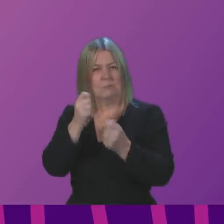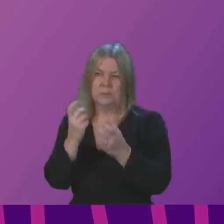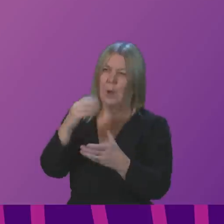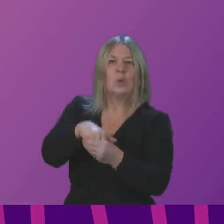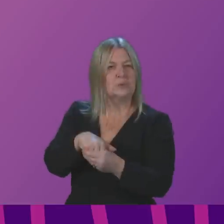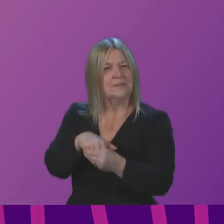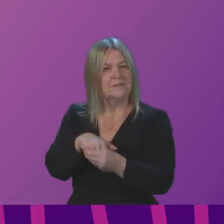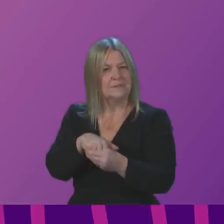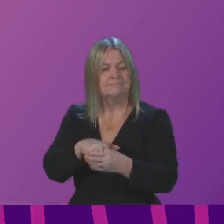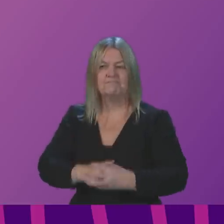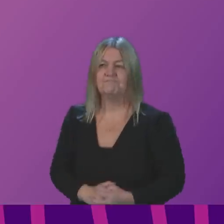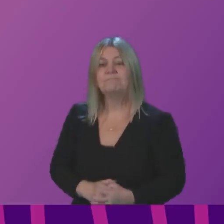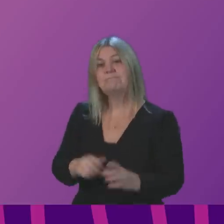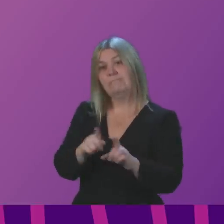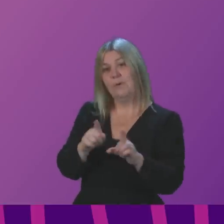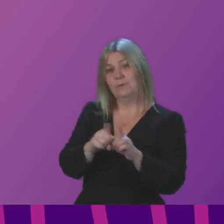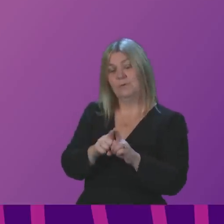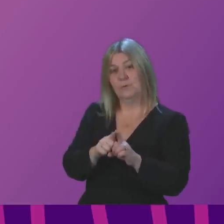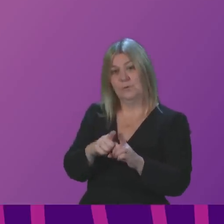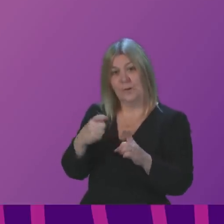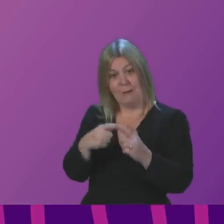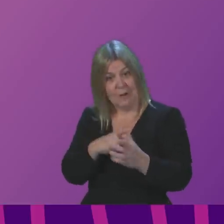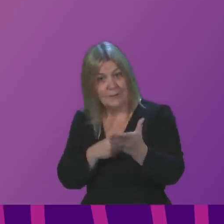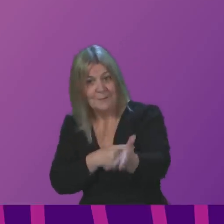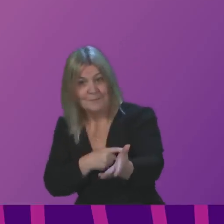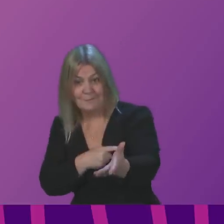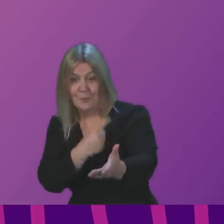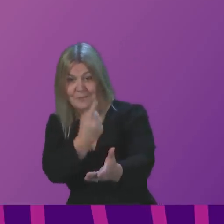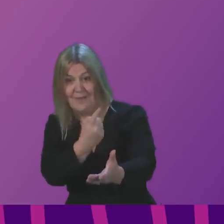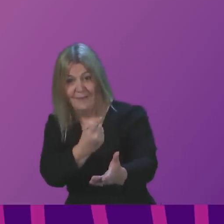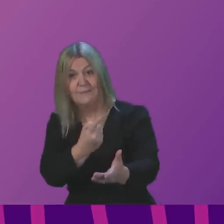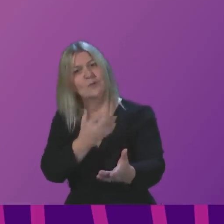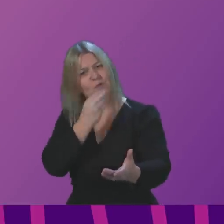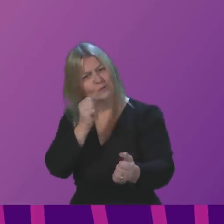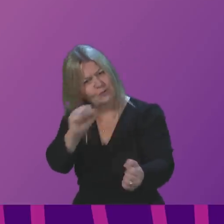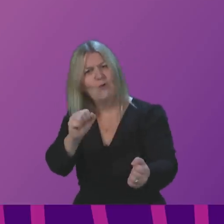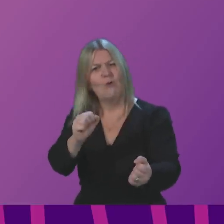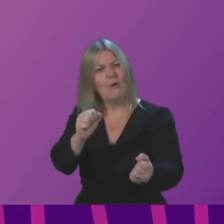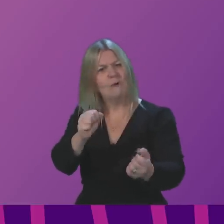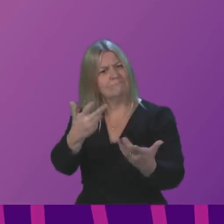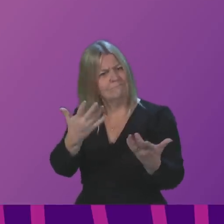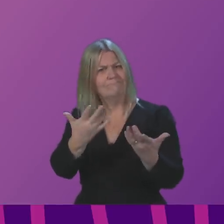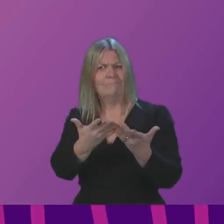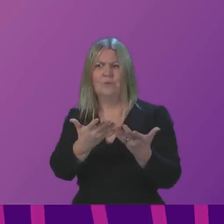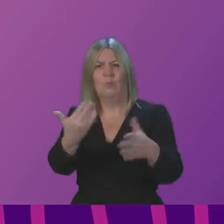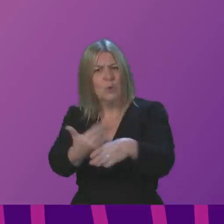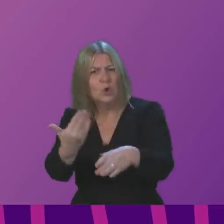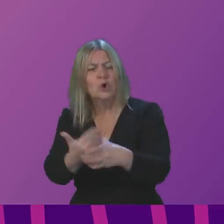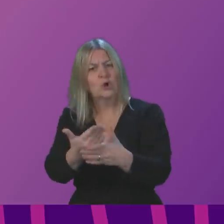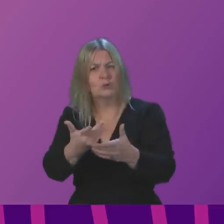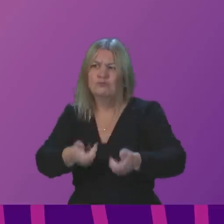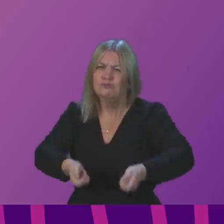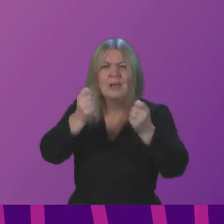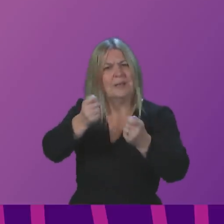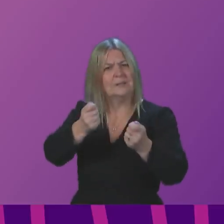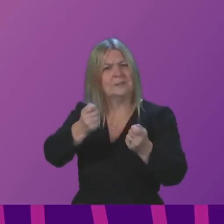fair to say, I am going to take the opportunity to say that Karen Adam herself is a shining example of somebody using her public platform to raise the profile of BSL. I want